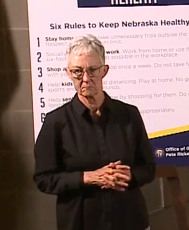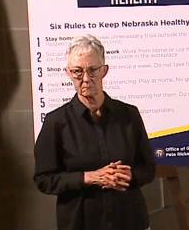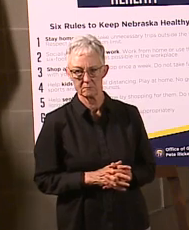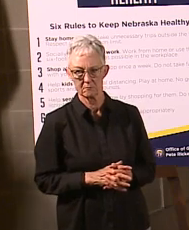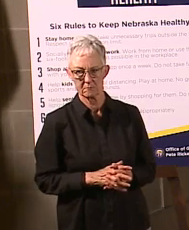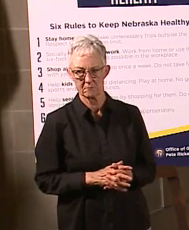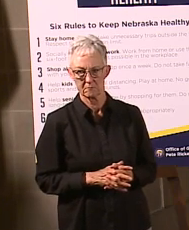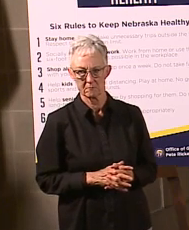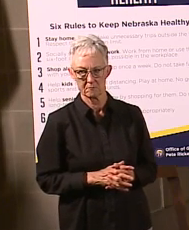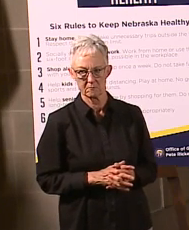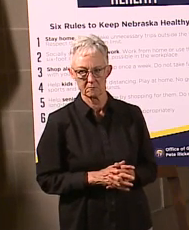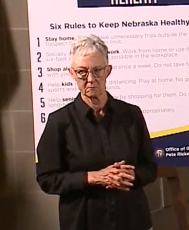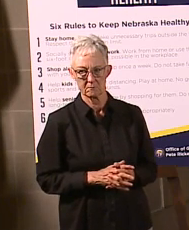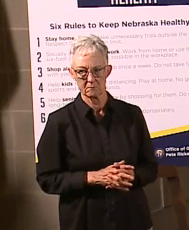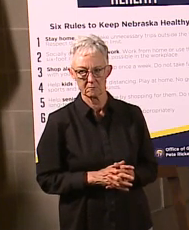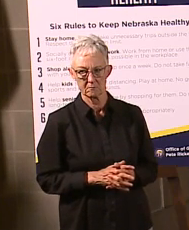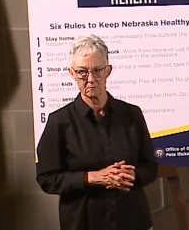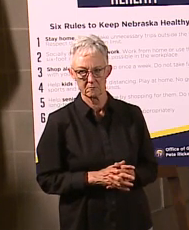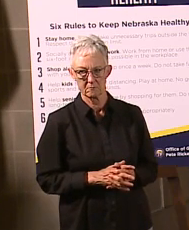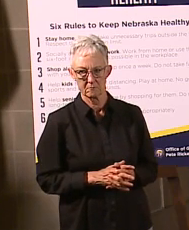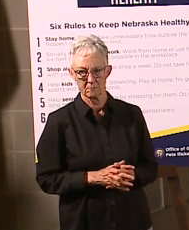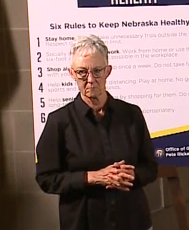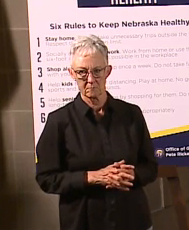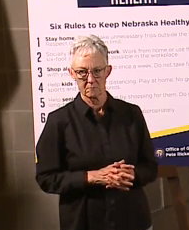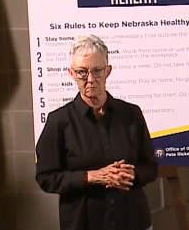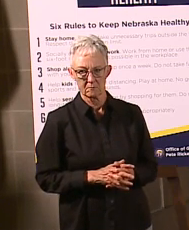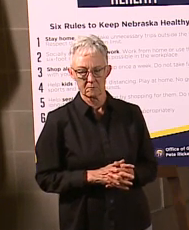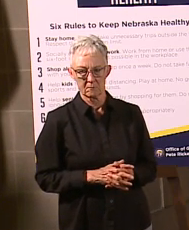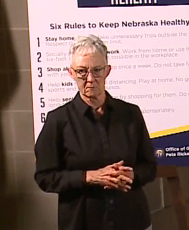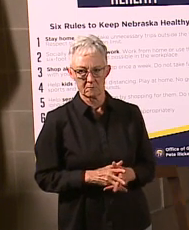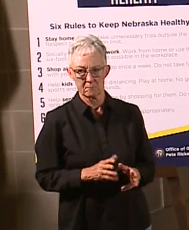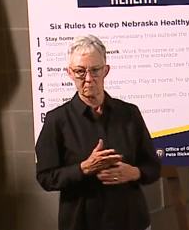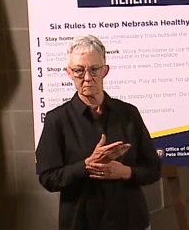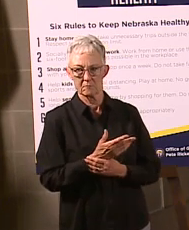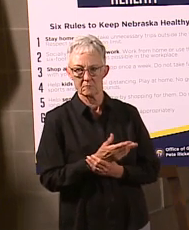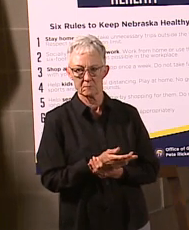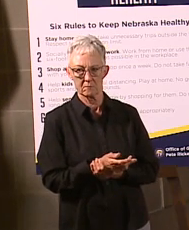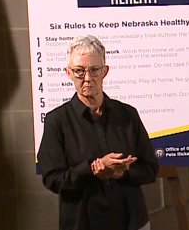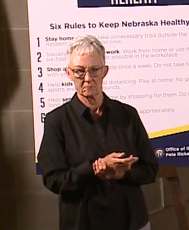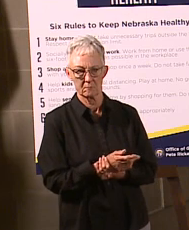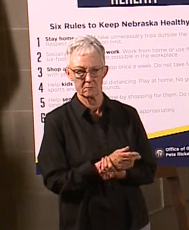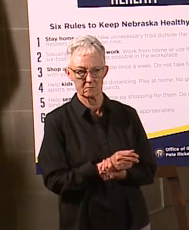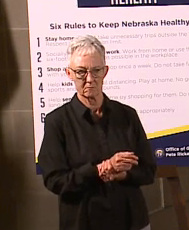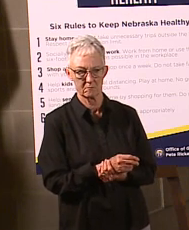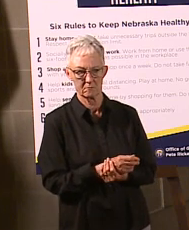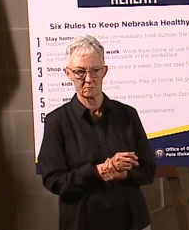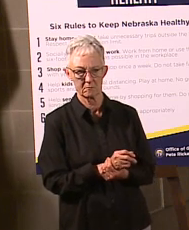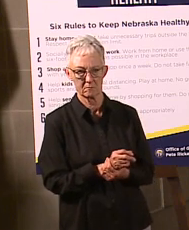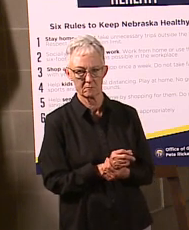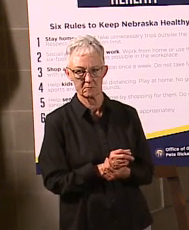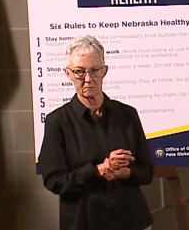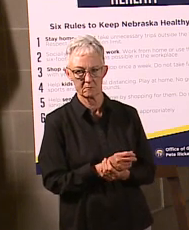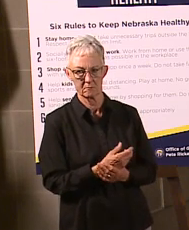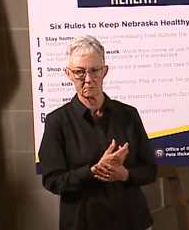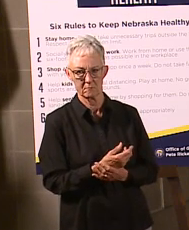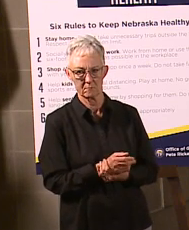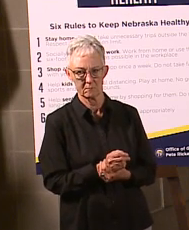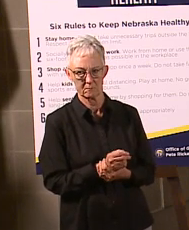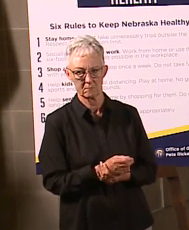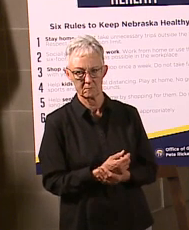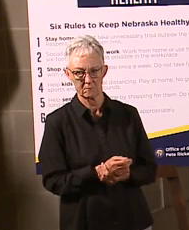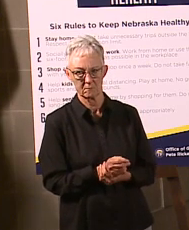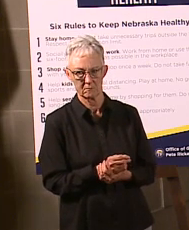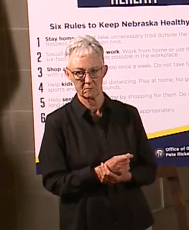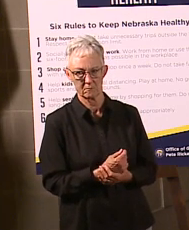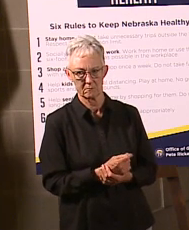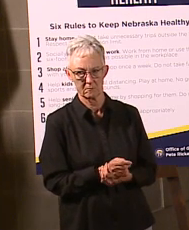21 to 28 days for that payout, but as we get further along in these unemployment claims, is there a more realistic number for the amount of time it is